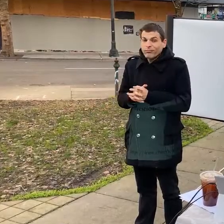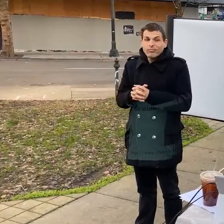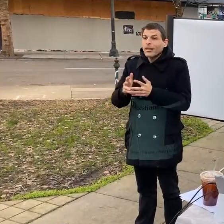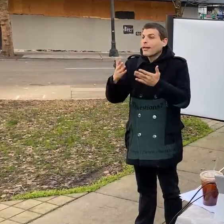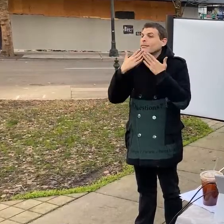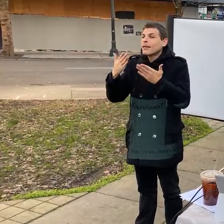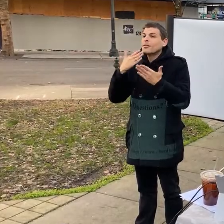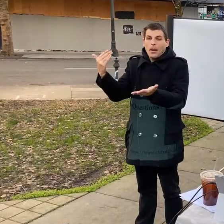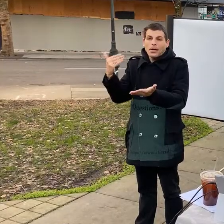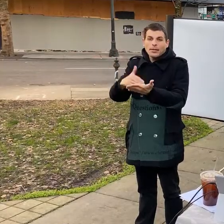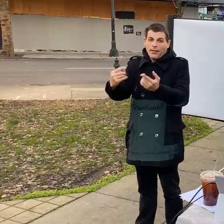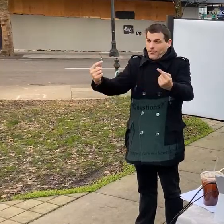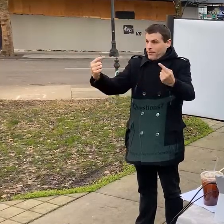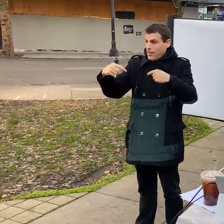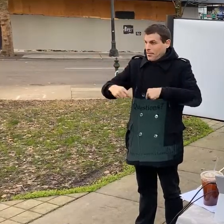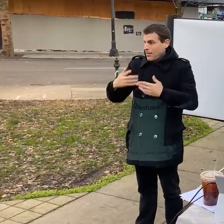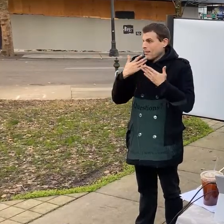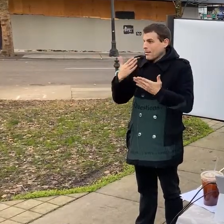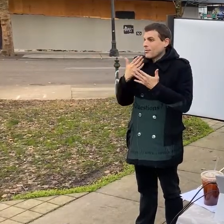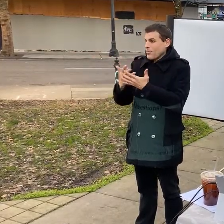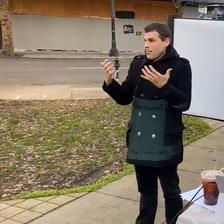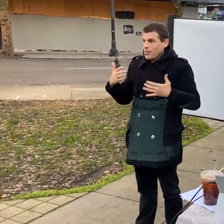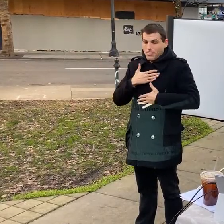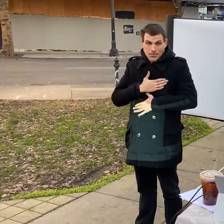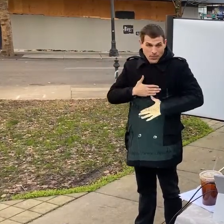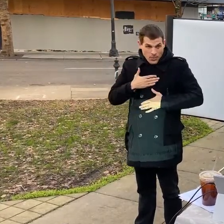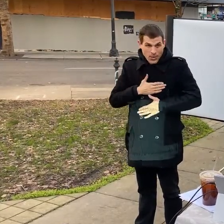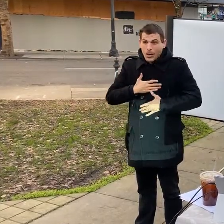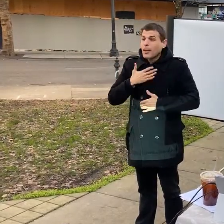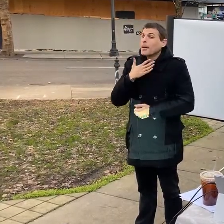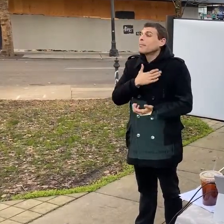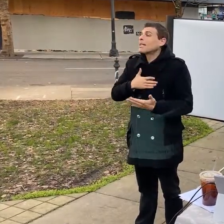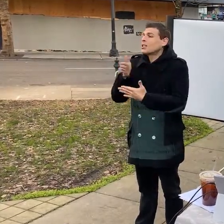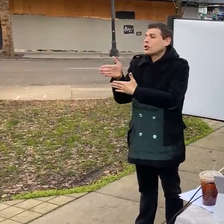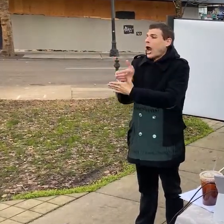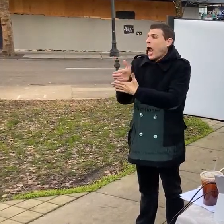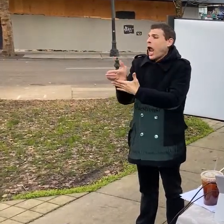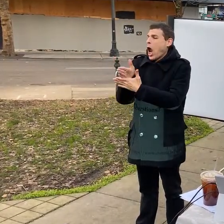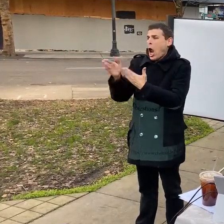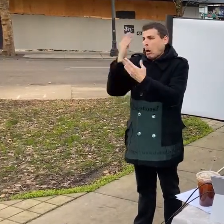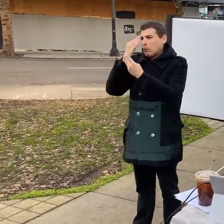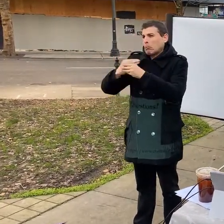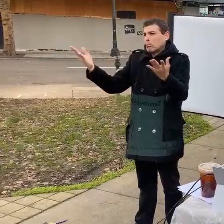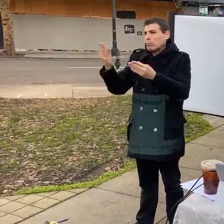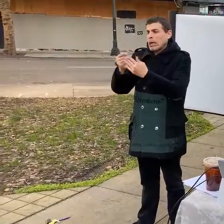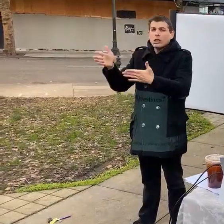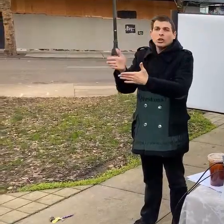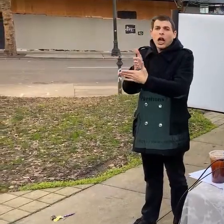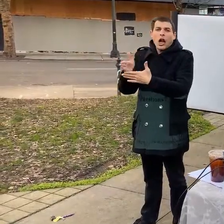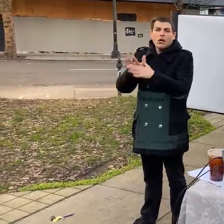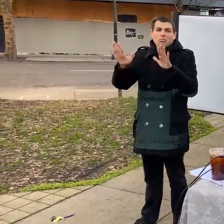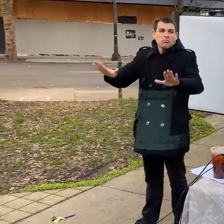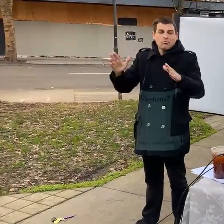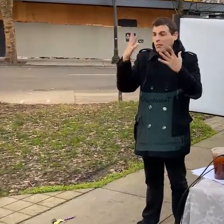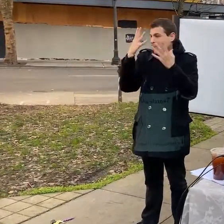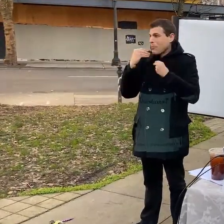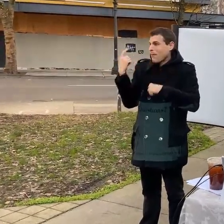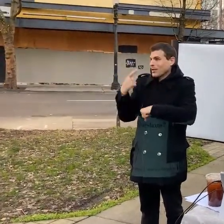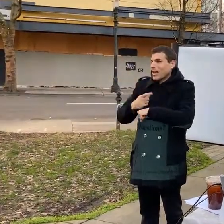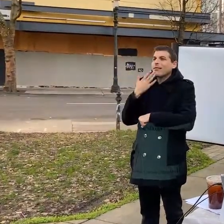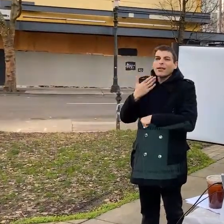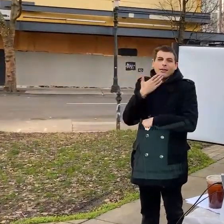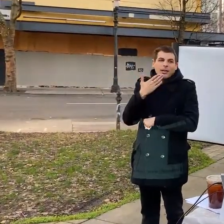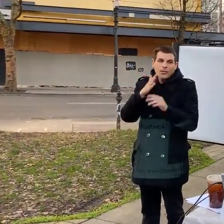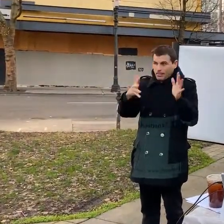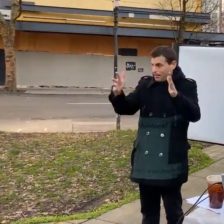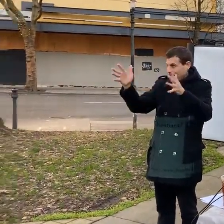so you all again so so much i really appreciate it please share this broadly and wisely and have a lovely day thank you